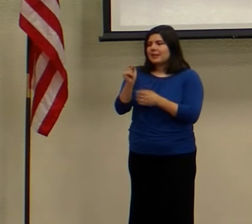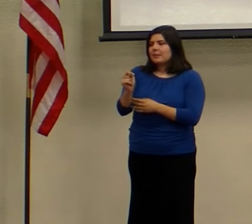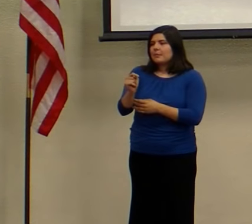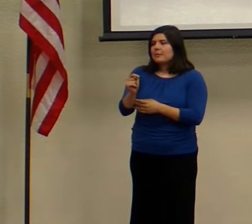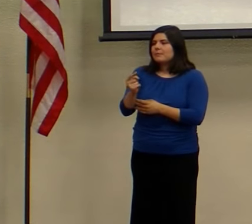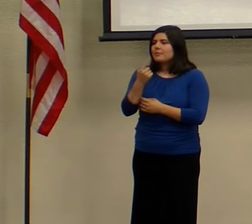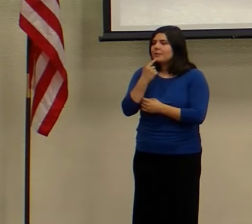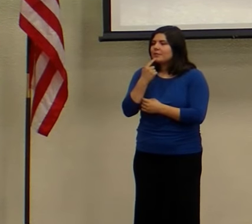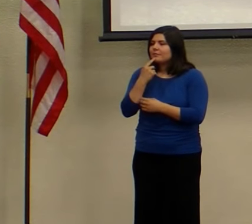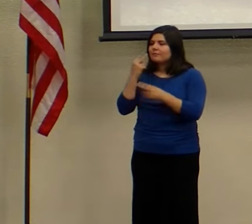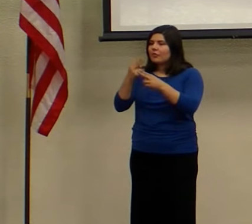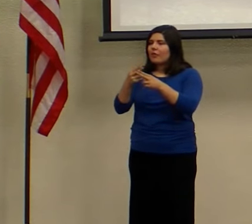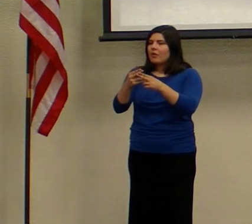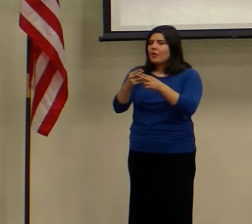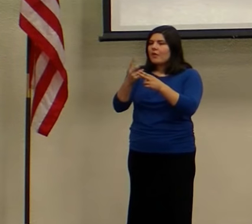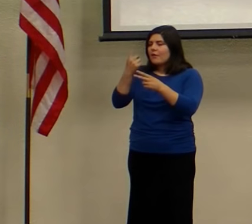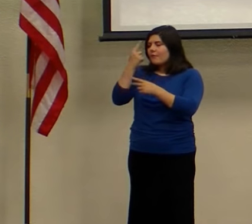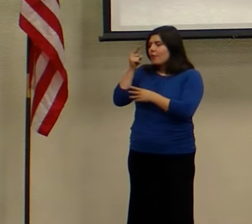Tears I Died.